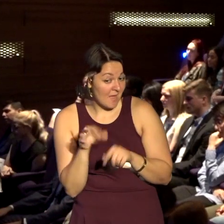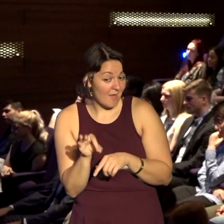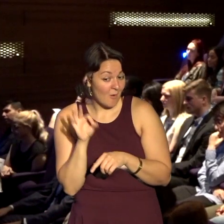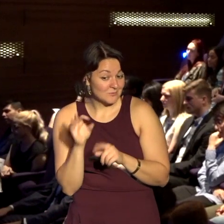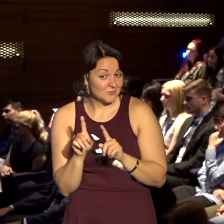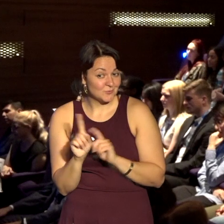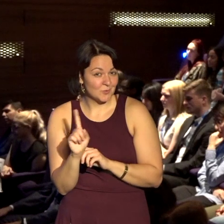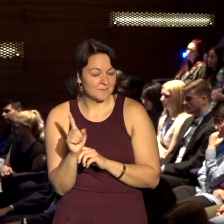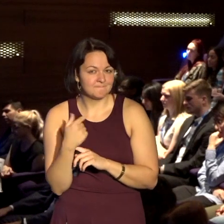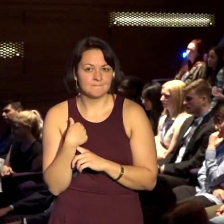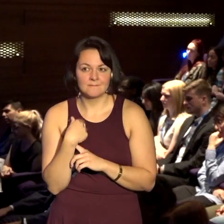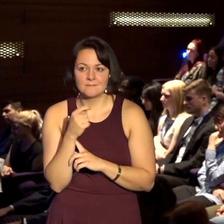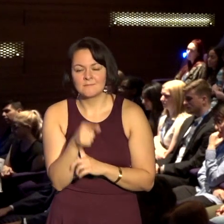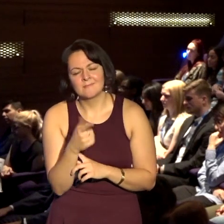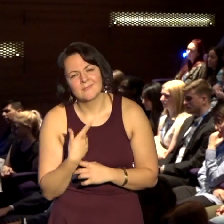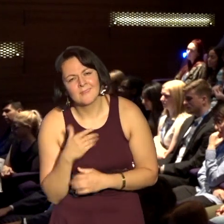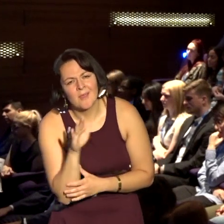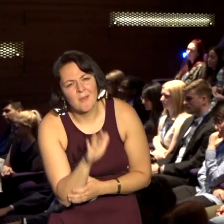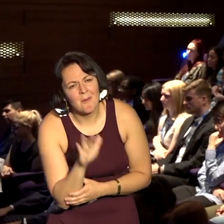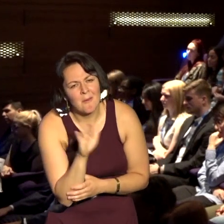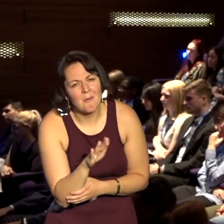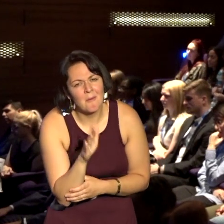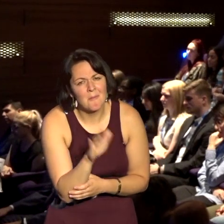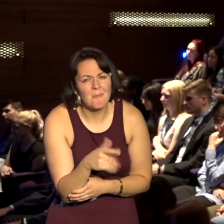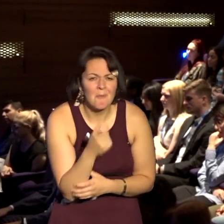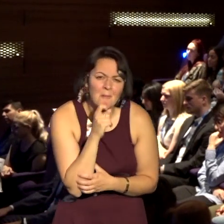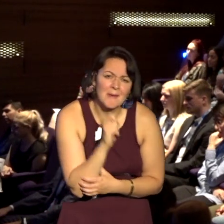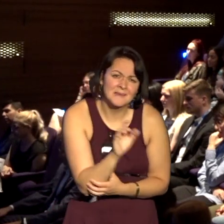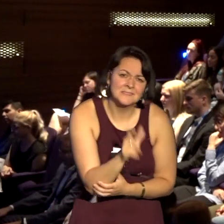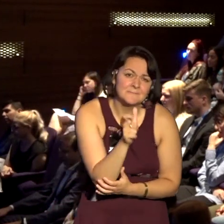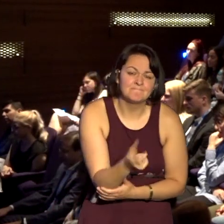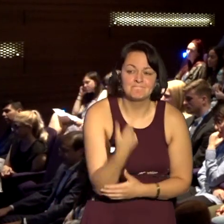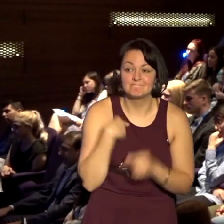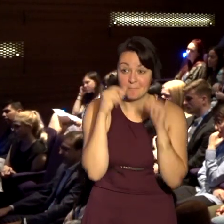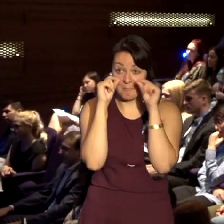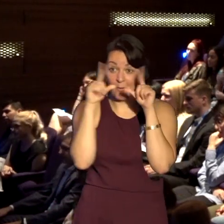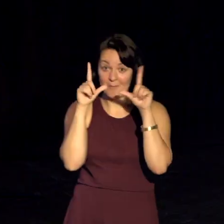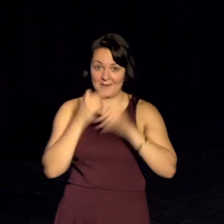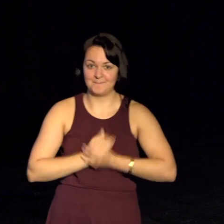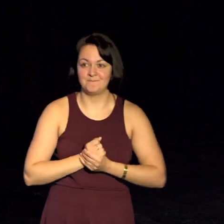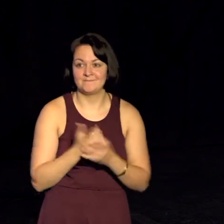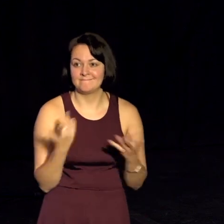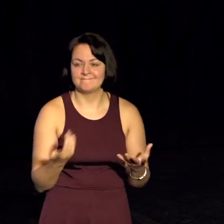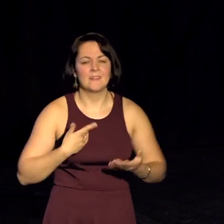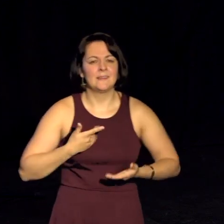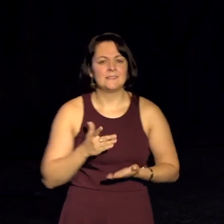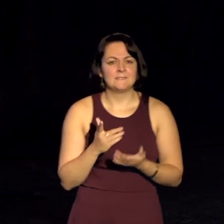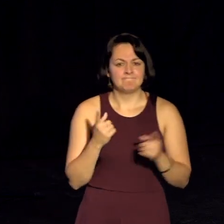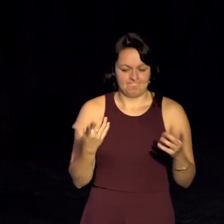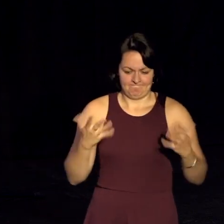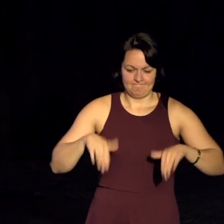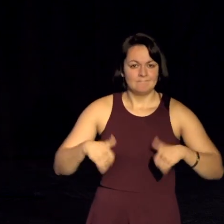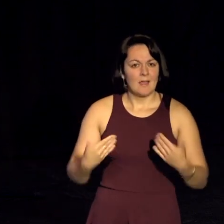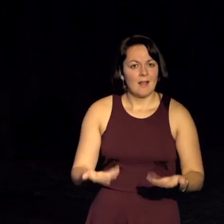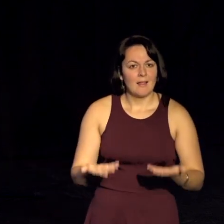saying, oh, my God, look at this poor guy. All right. Go ahead and open your eyes. So let's talk a little bit about this. This is not to